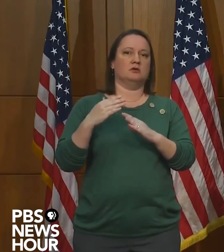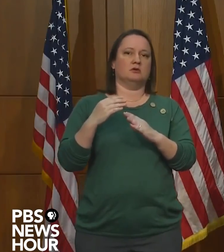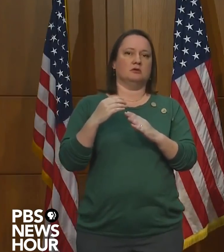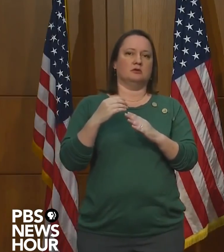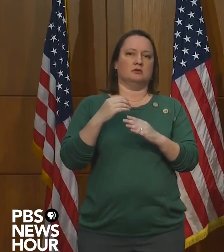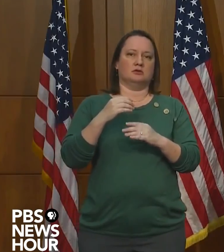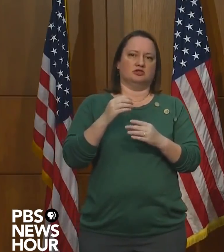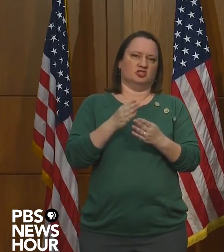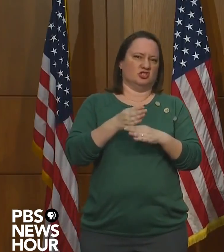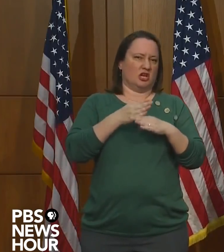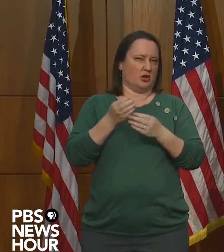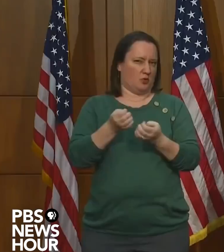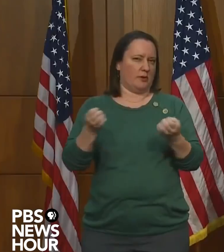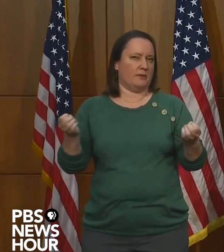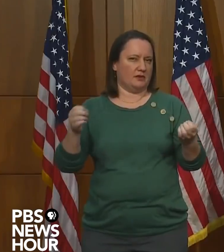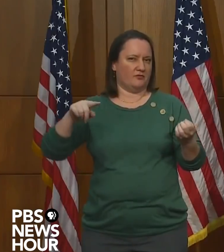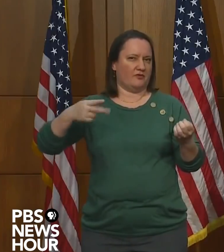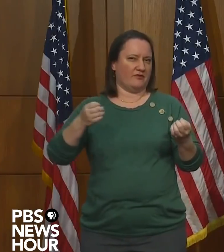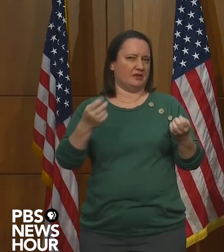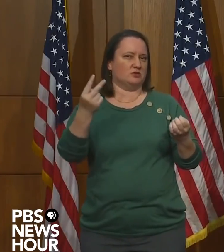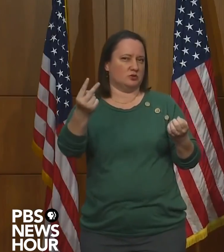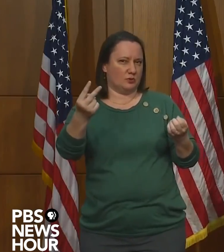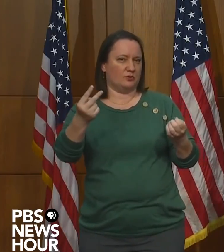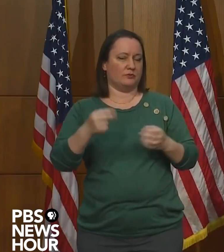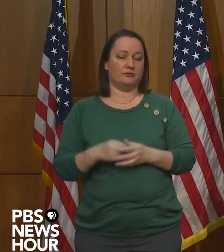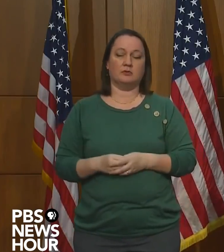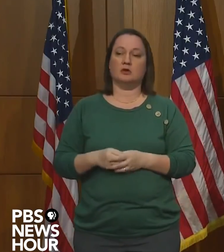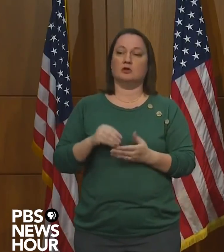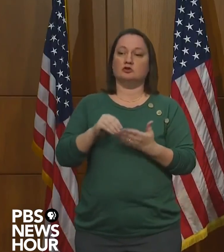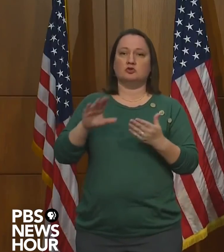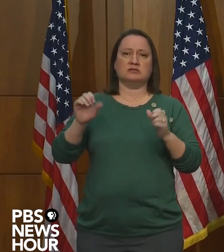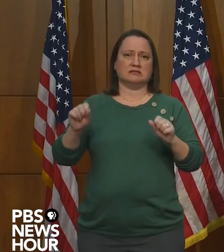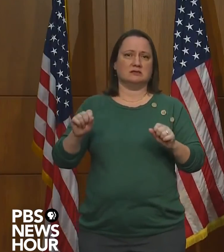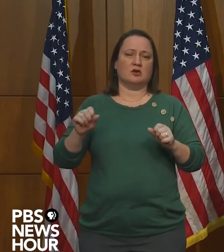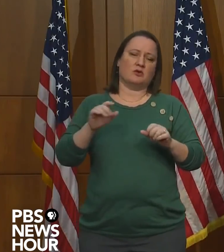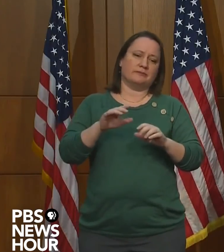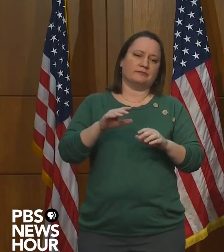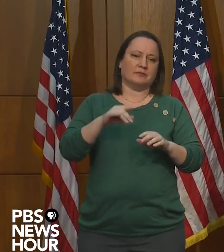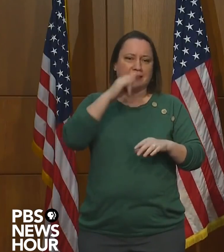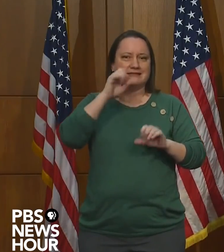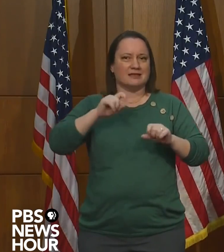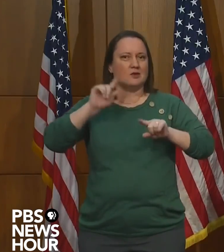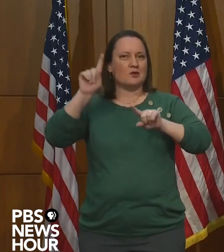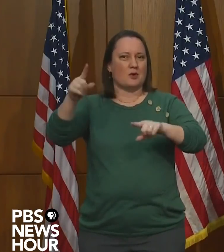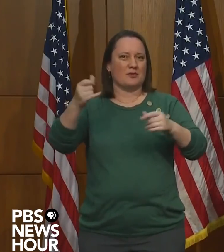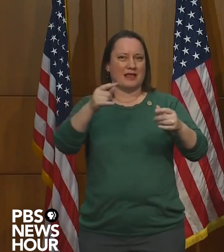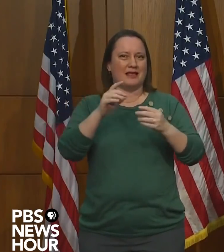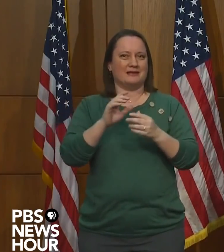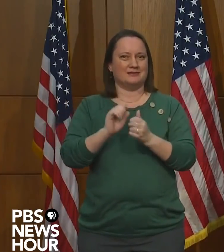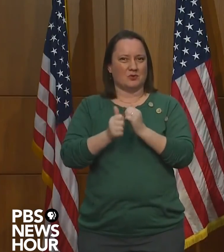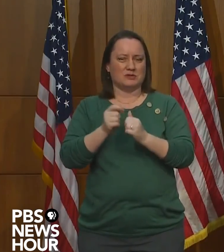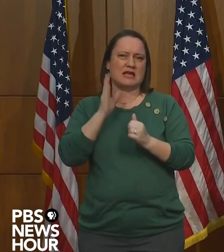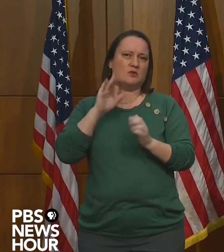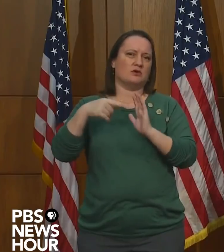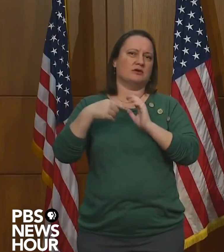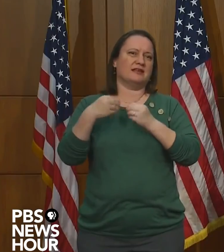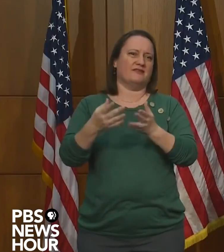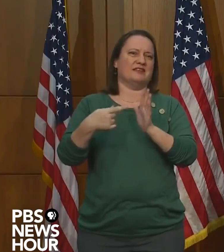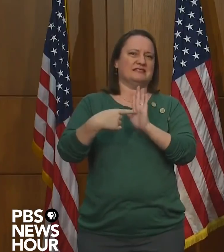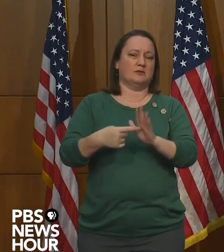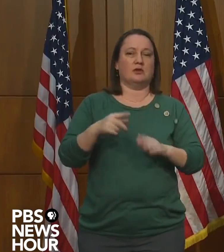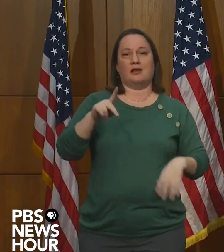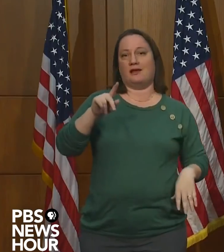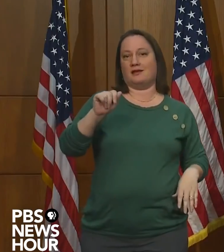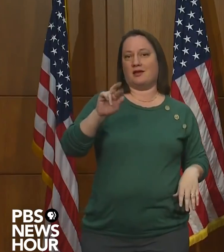we will have our kids out playing sports. And I'll give a couple examples of incidental contact versus intentional. Karate classes.